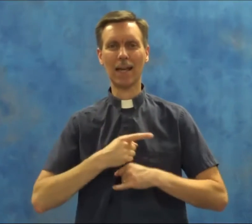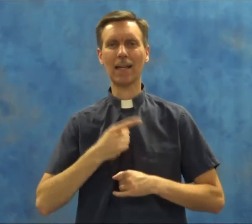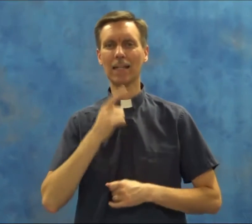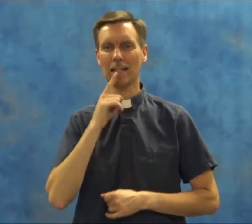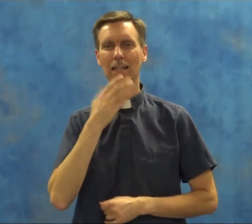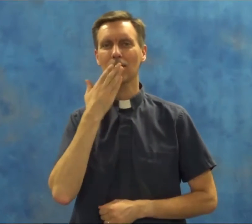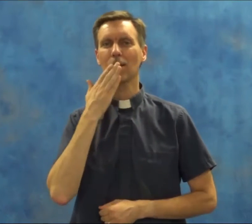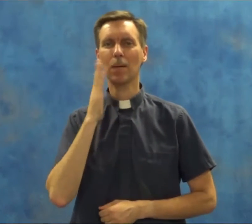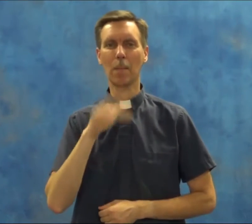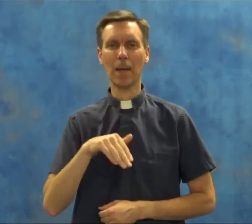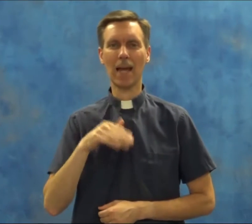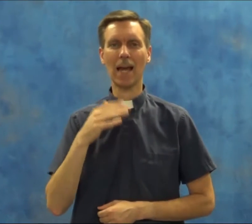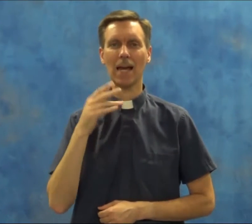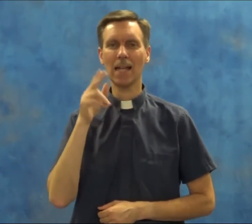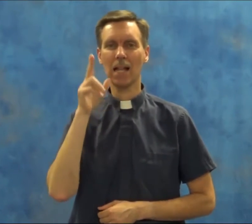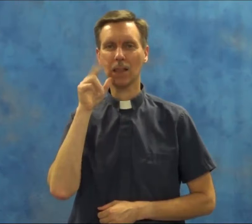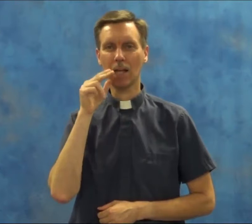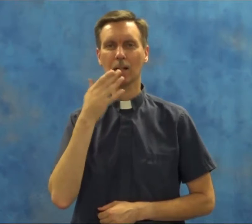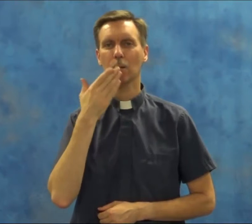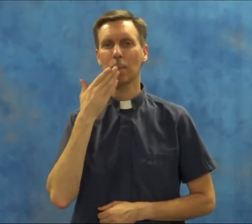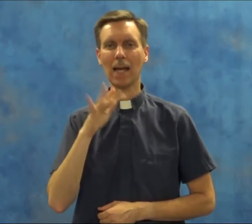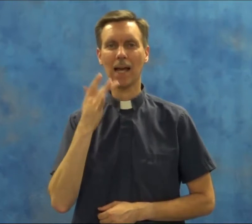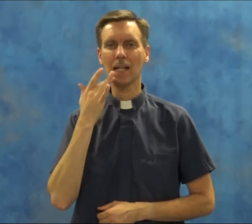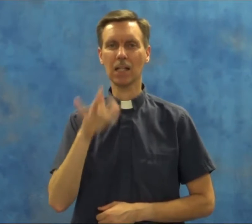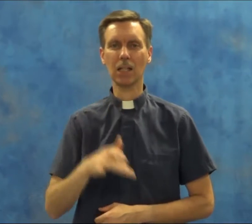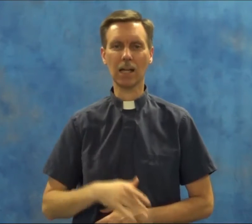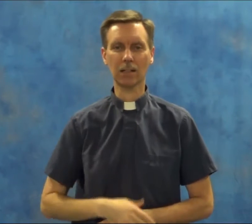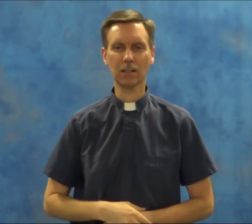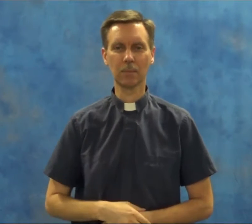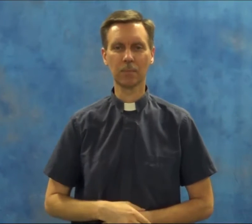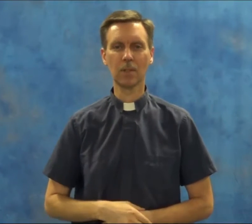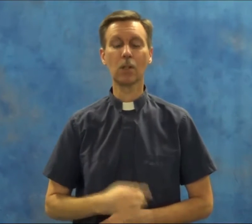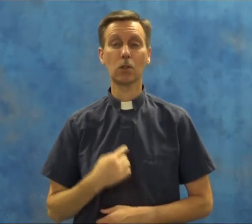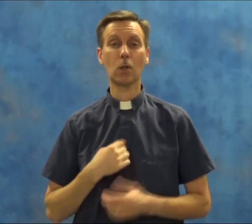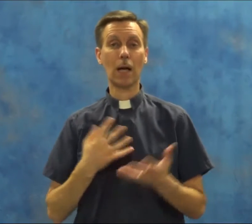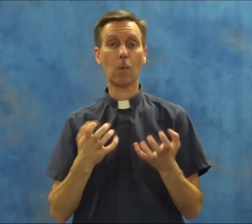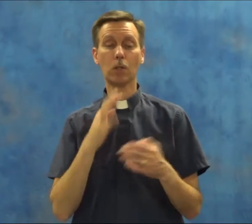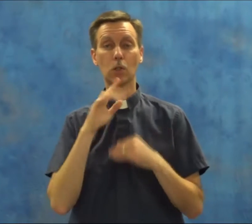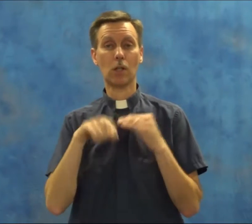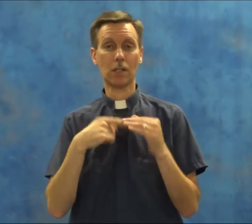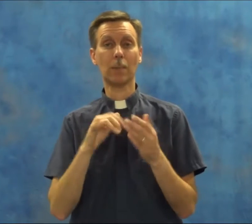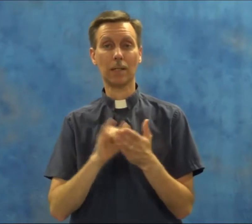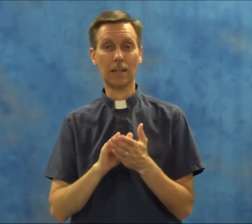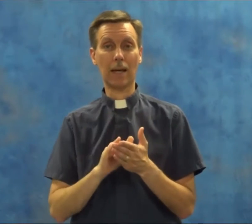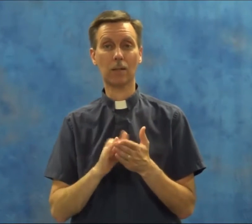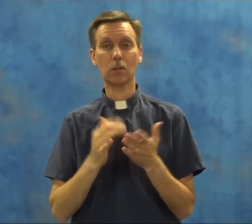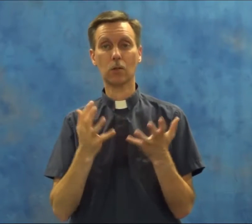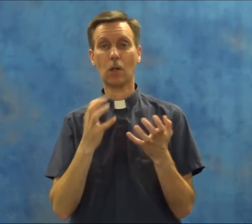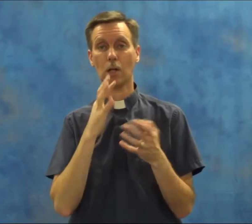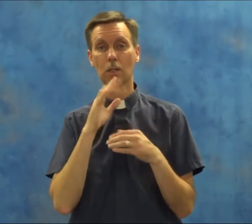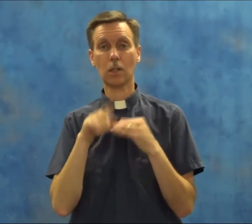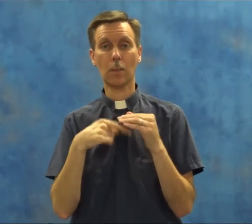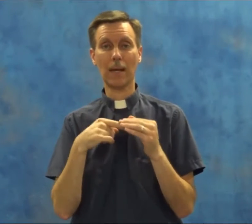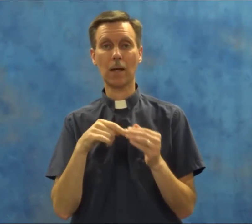is bad luck. Bad luck. So I want to talk about that. Talk about